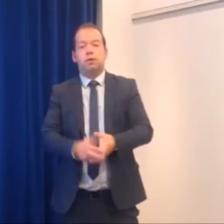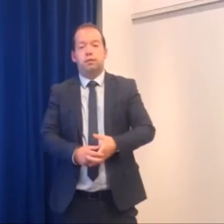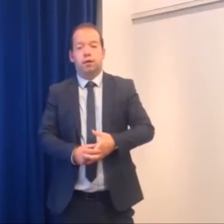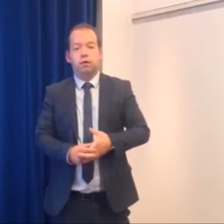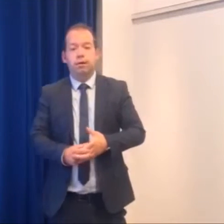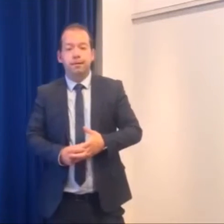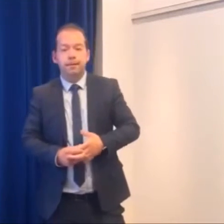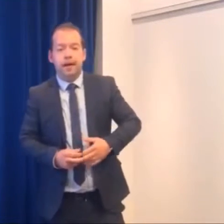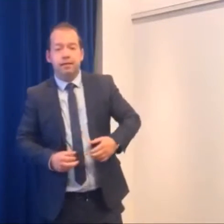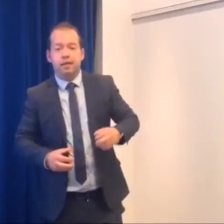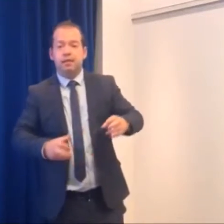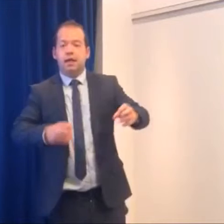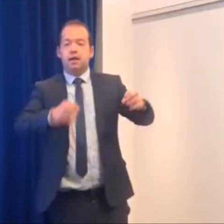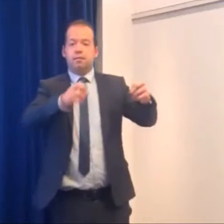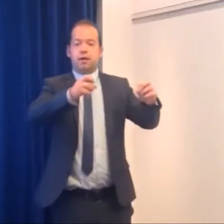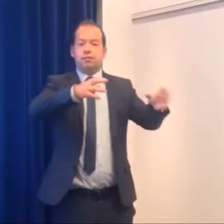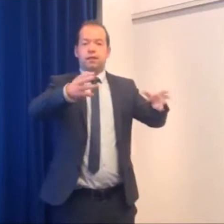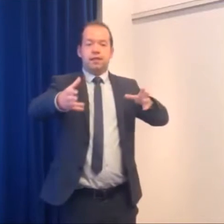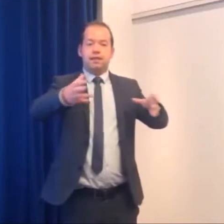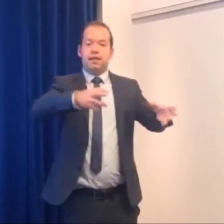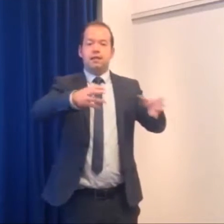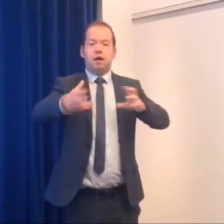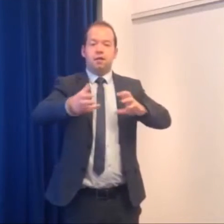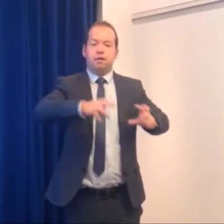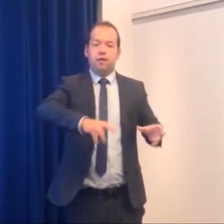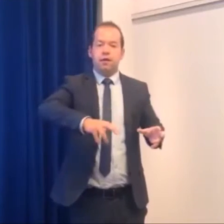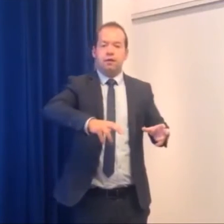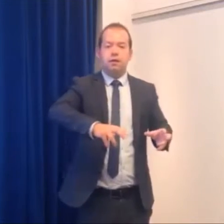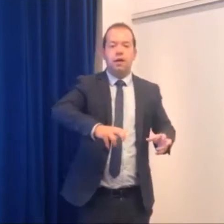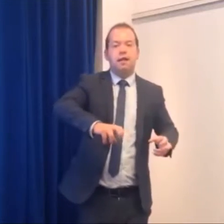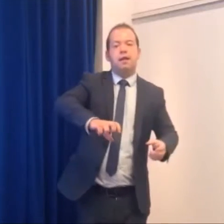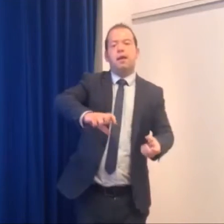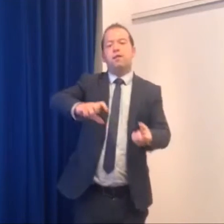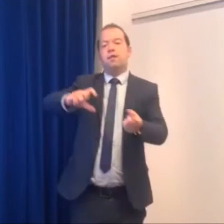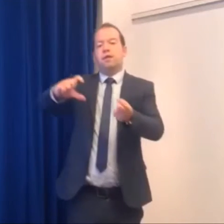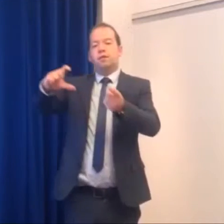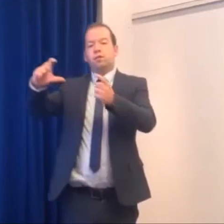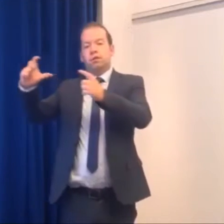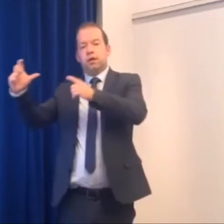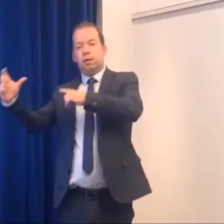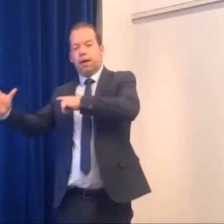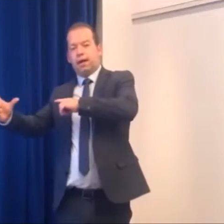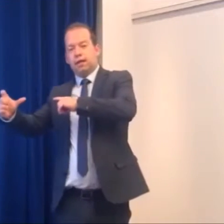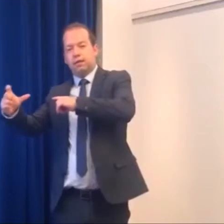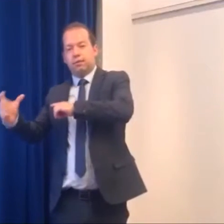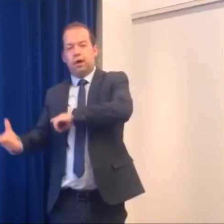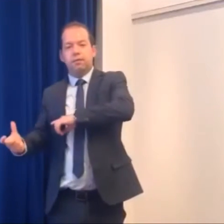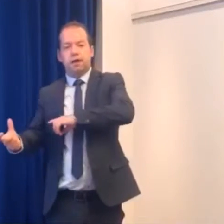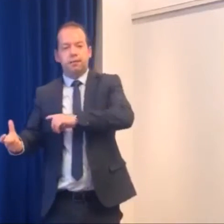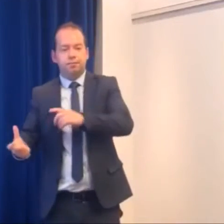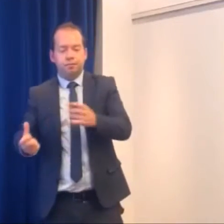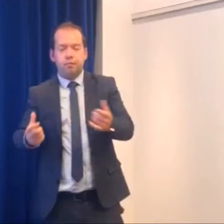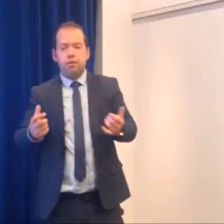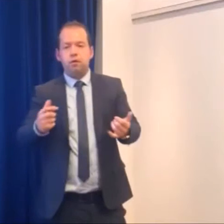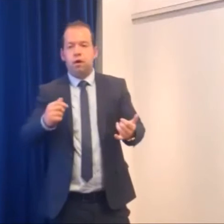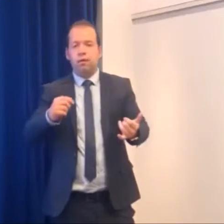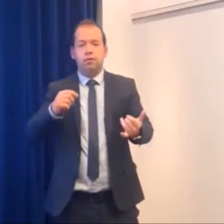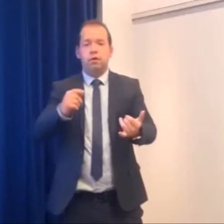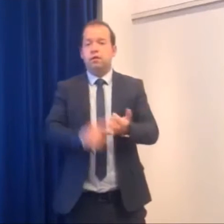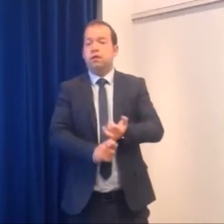you know and that's kind of my six days on the field and then every evening once I come back into prime time what I'm doing obviously